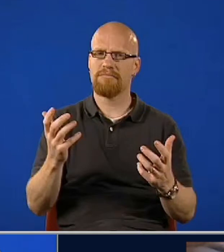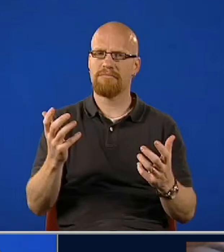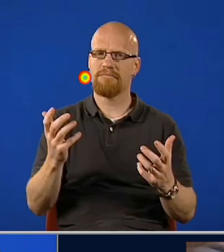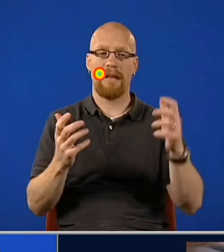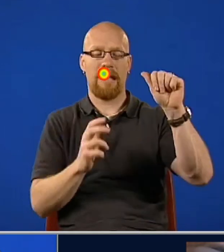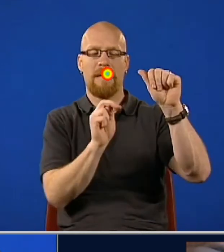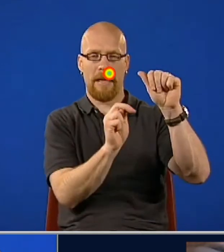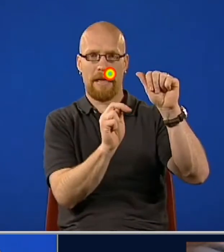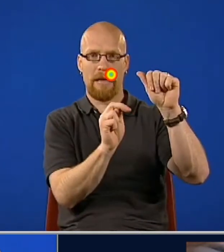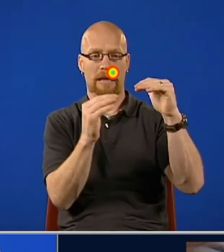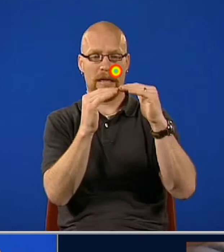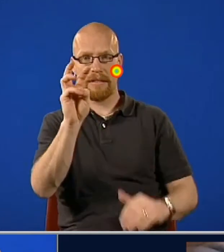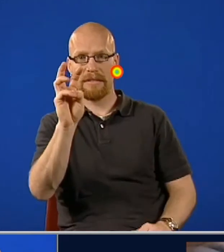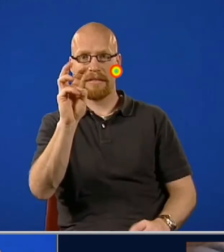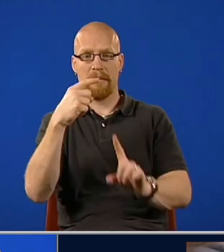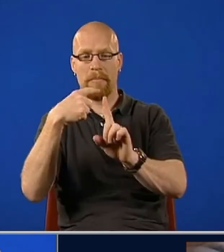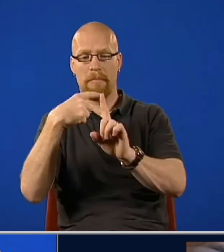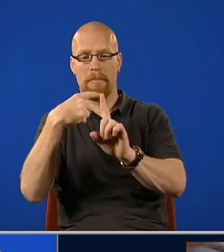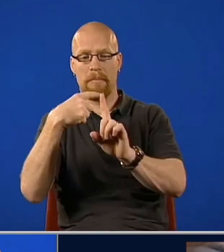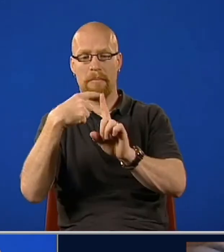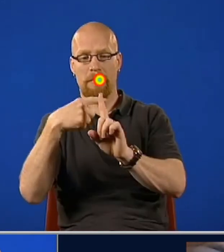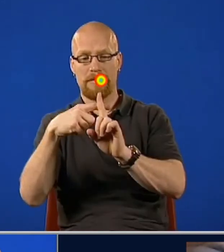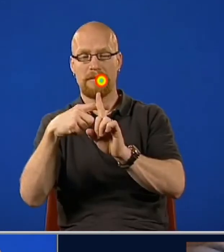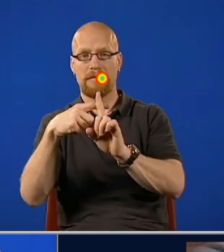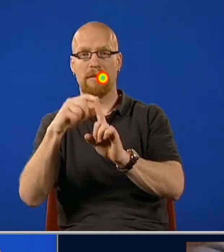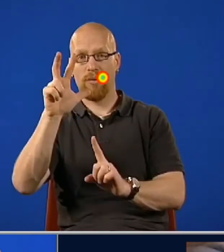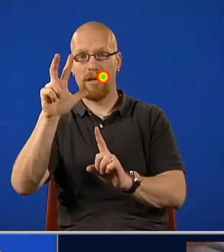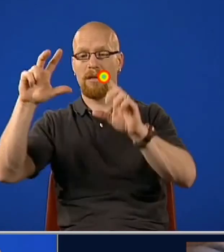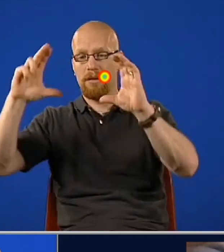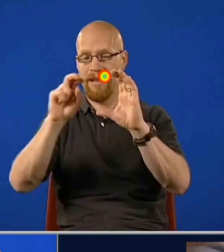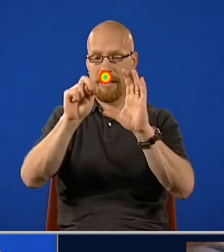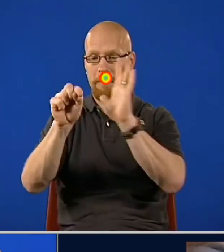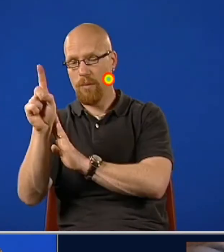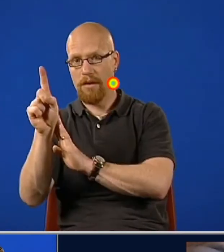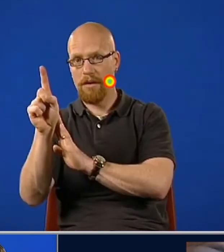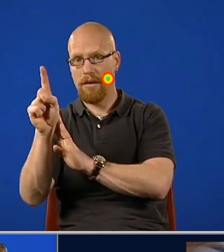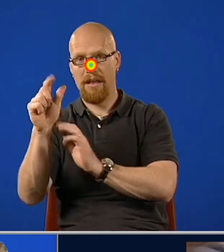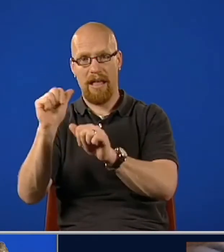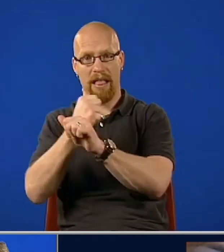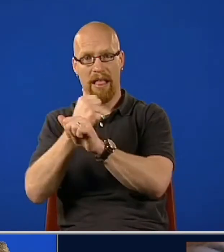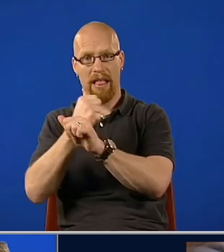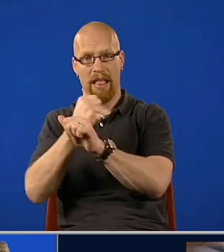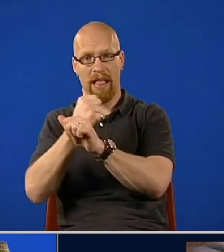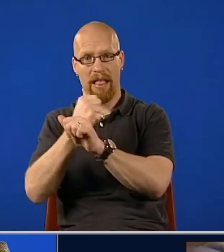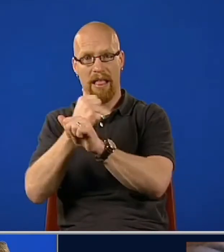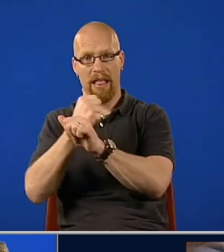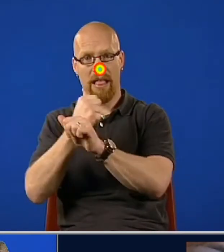If a sub n is equal to 6 cross... 3 times n round 3... If a sub